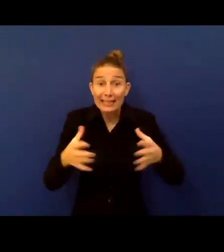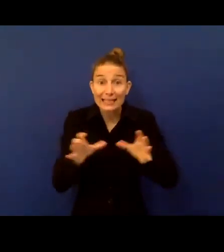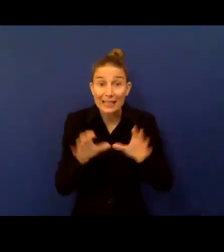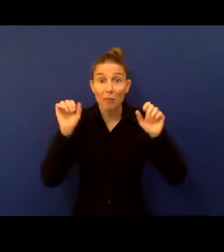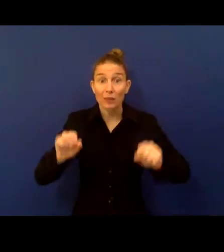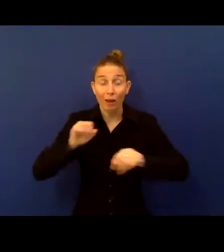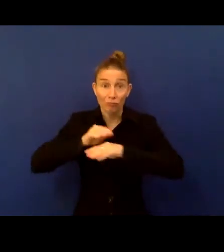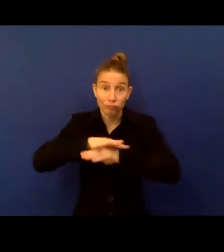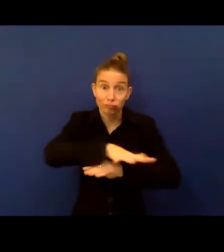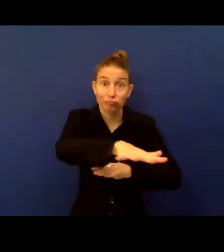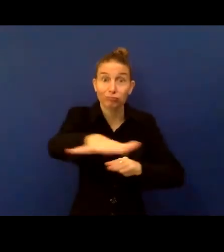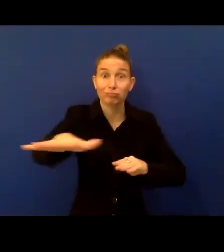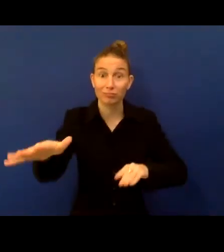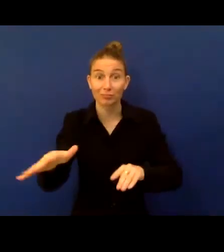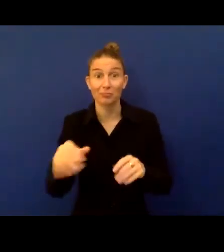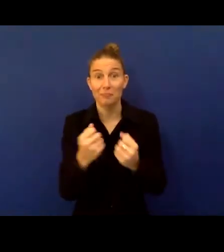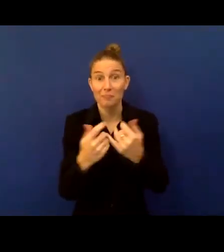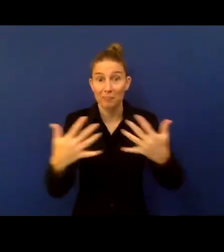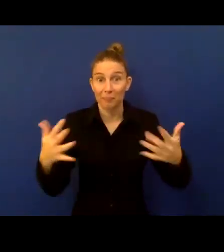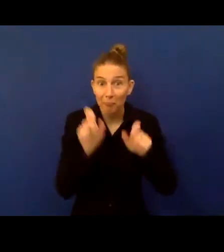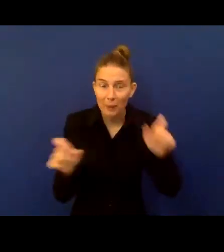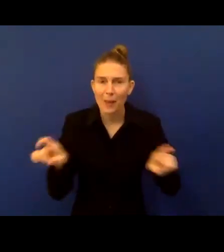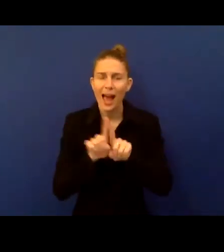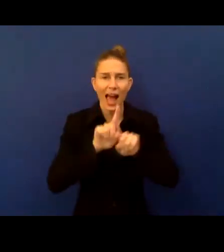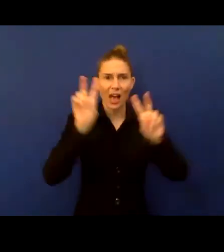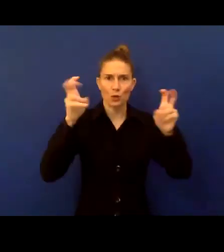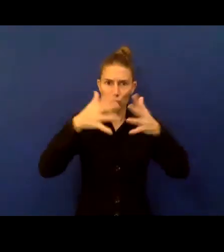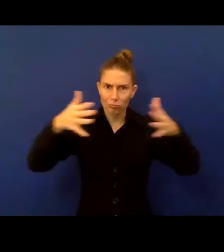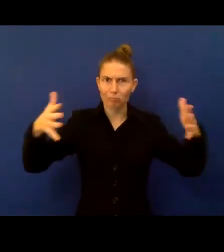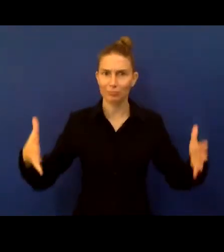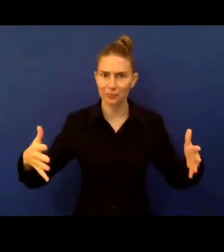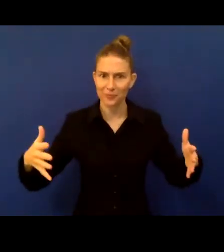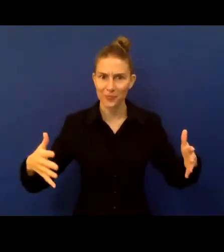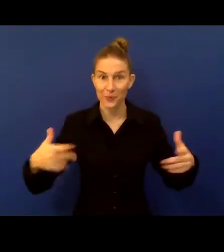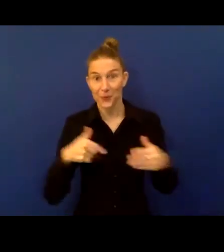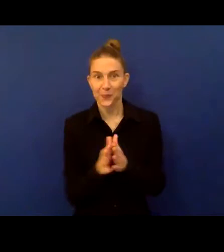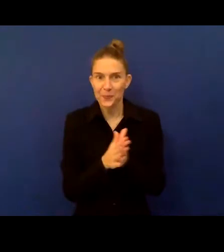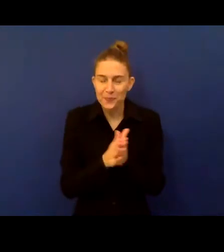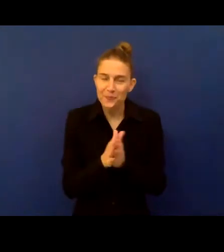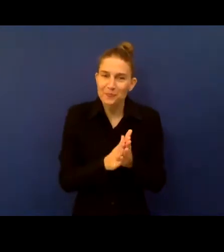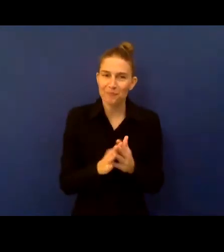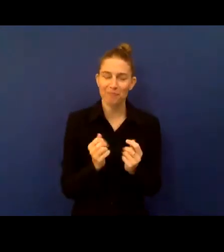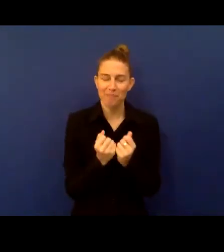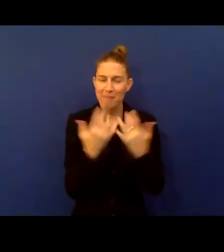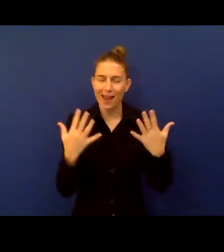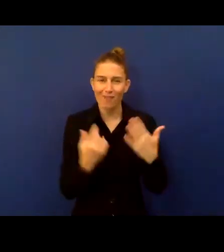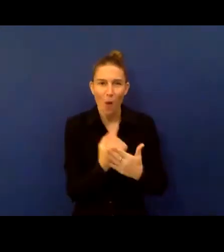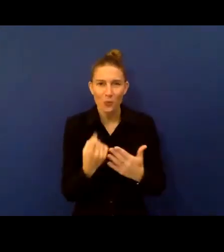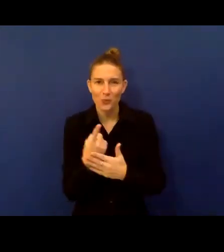a lot more teams and people and issues. So there's plenty of opportunity for us ahead.